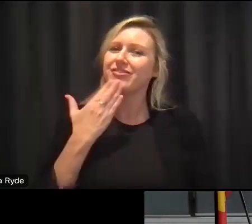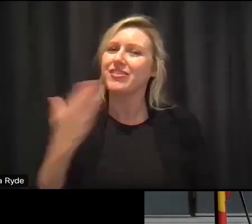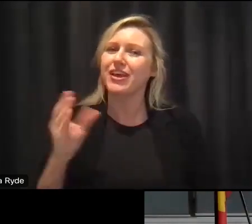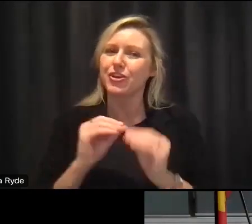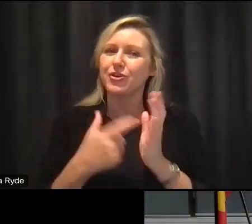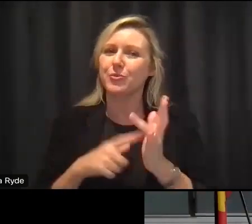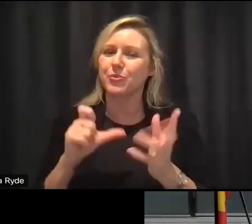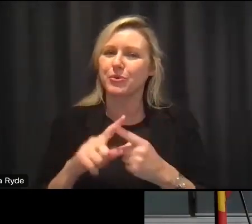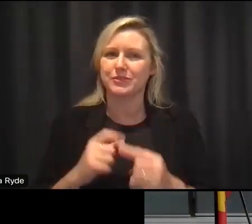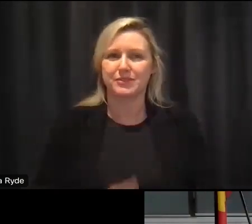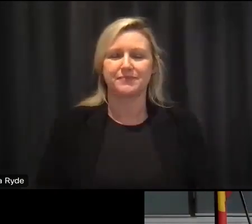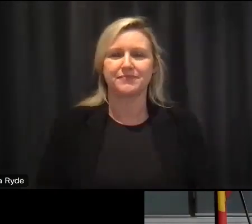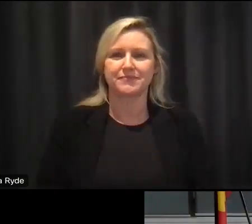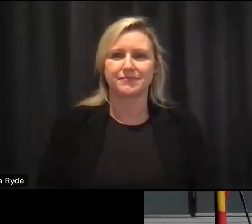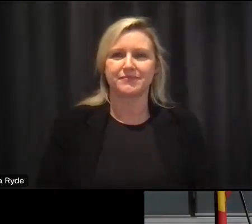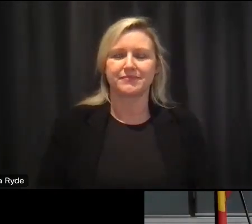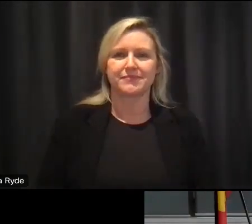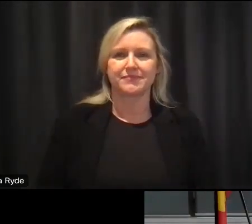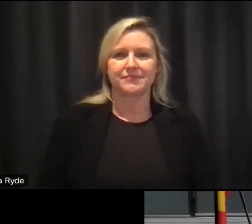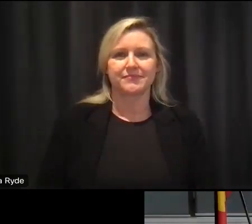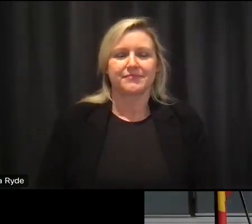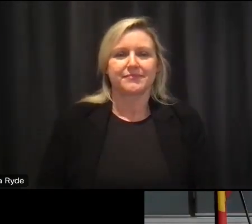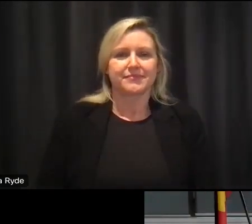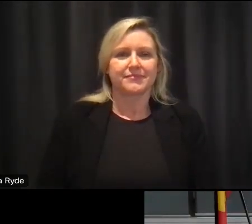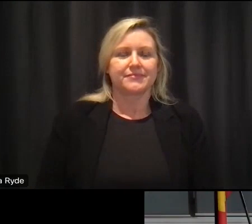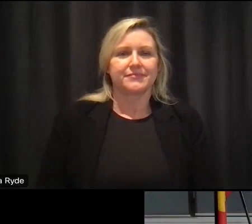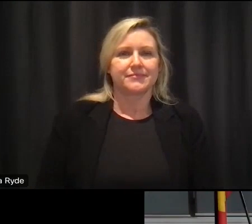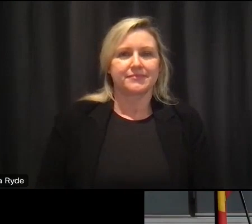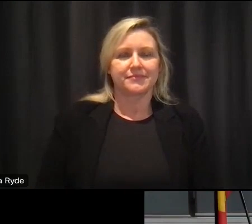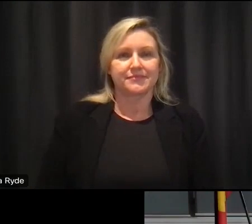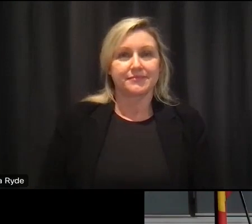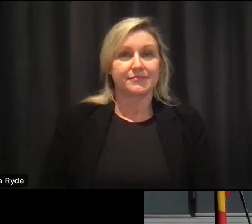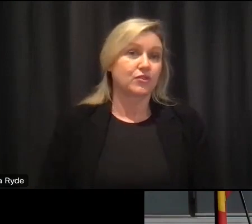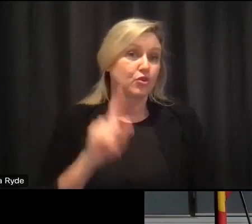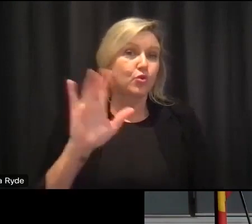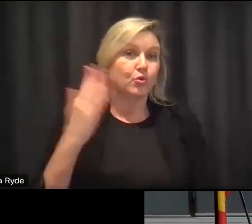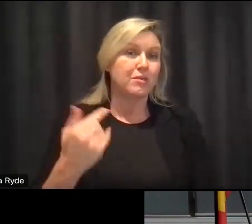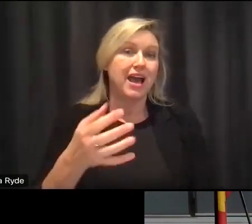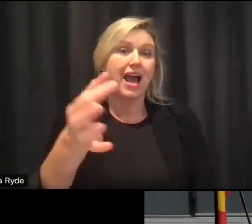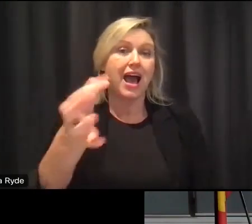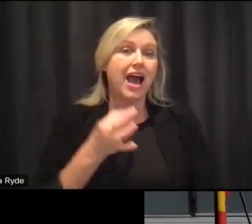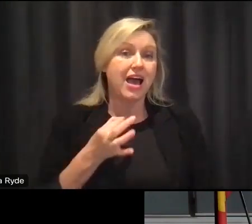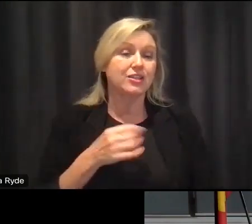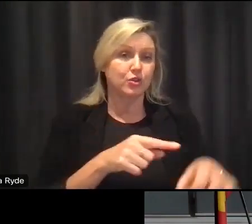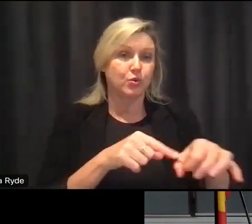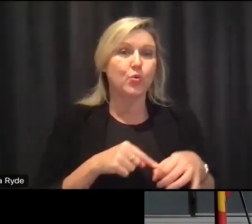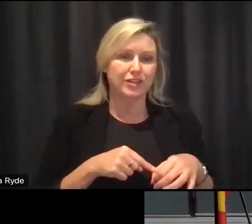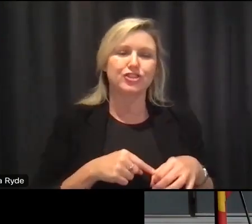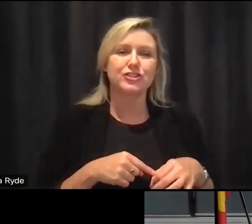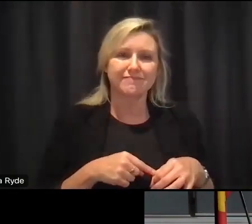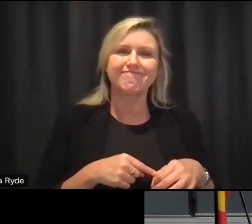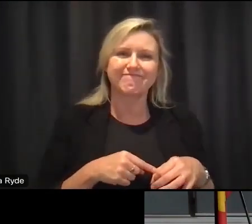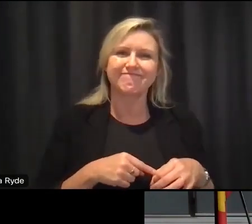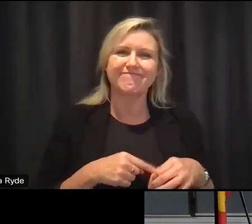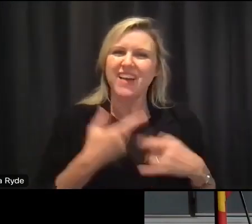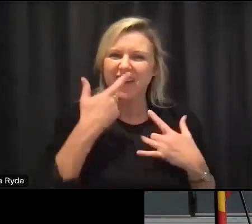and to everybody tuning in or who has submitted a question in advance i uh sincerely apologize we